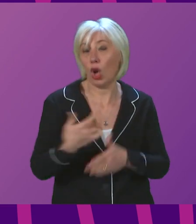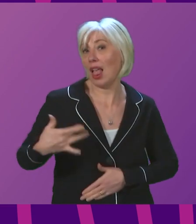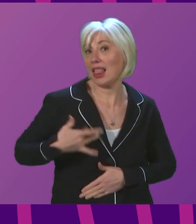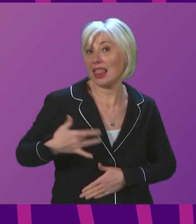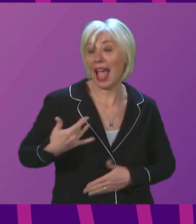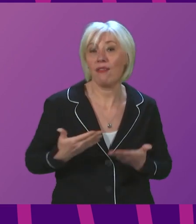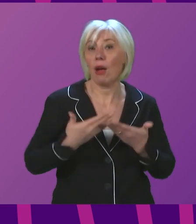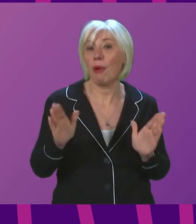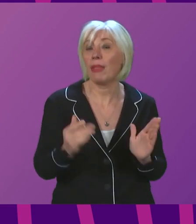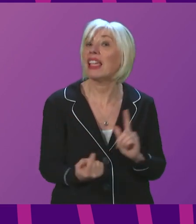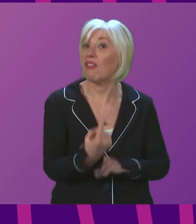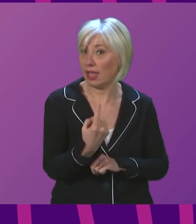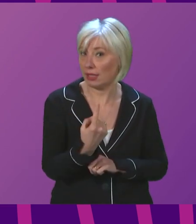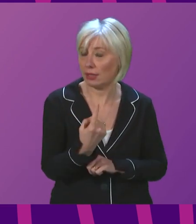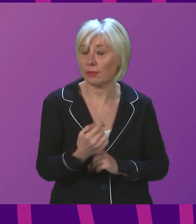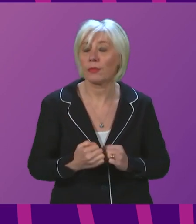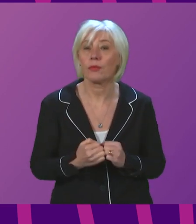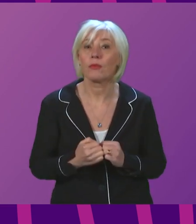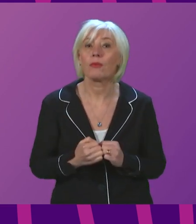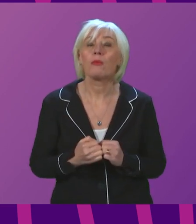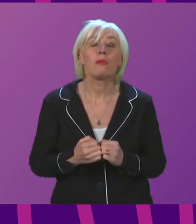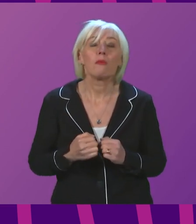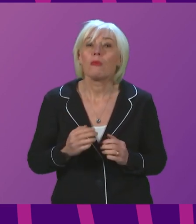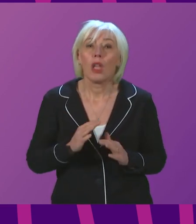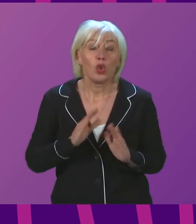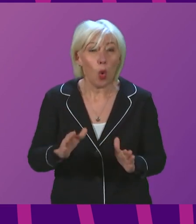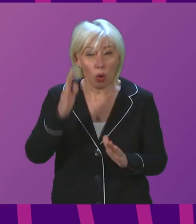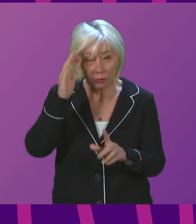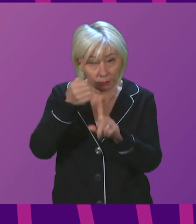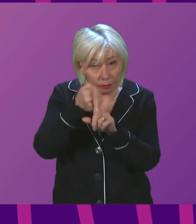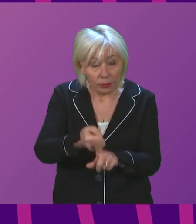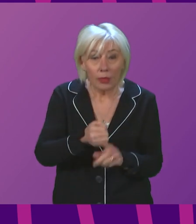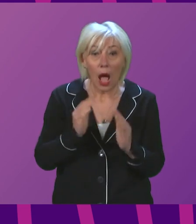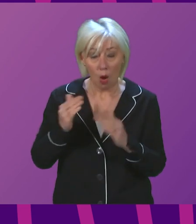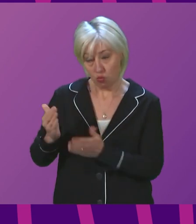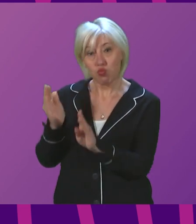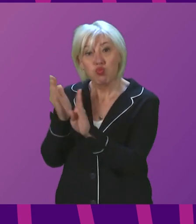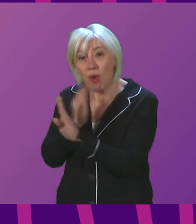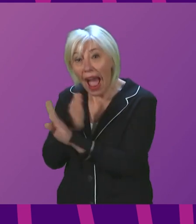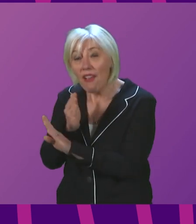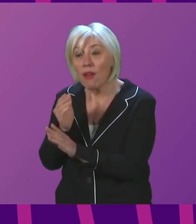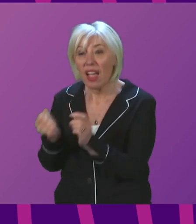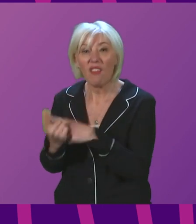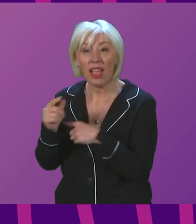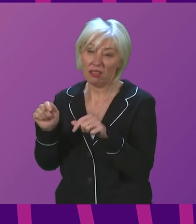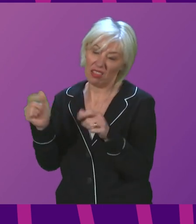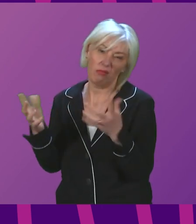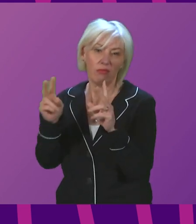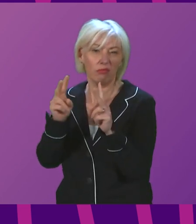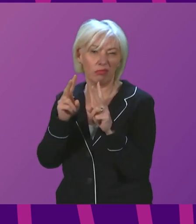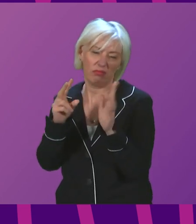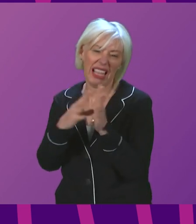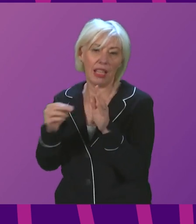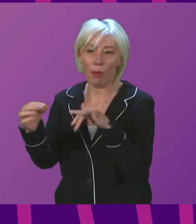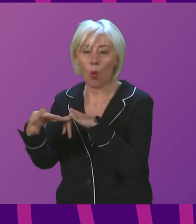public events that can take place. This does not apply, let me stress, to private life events such as weddings. For